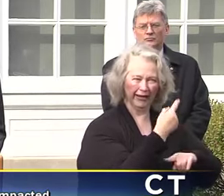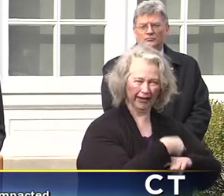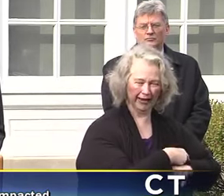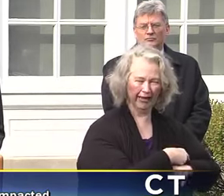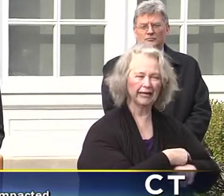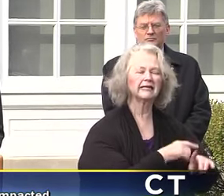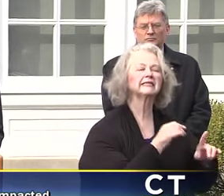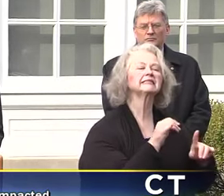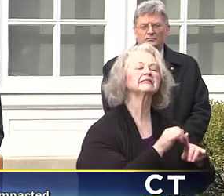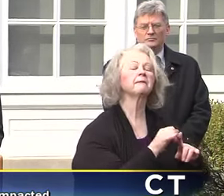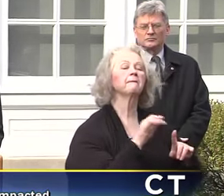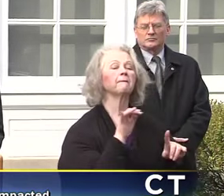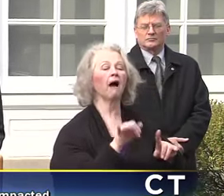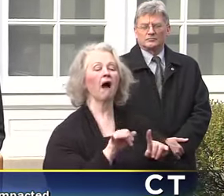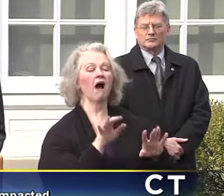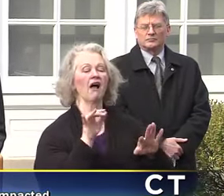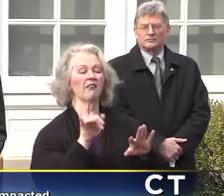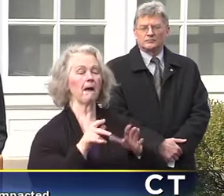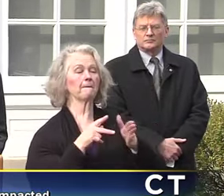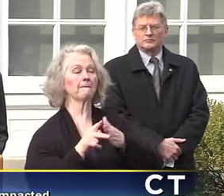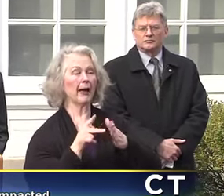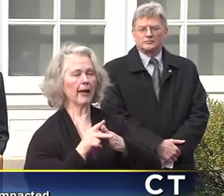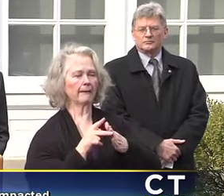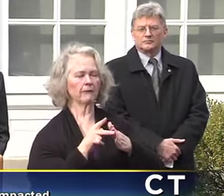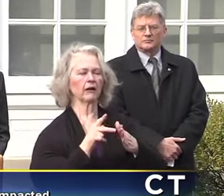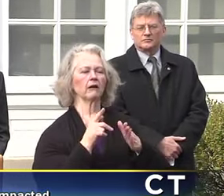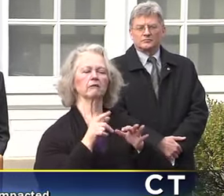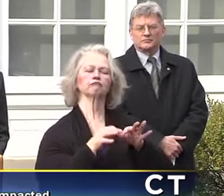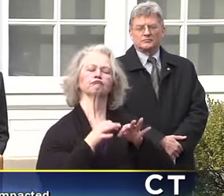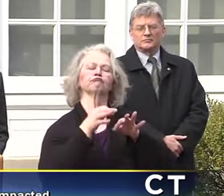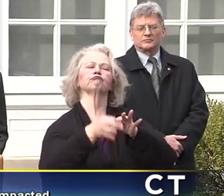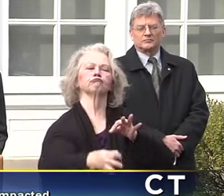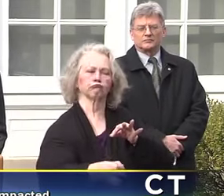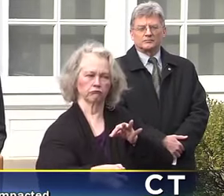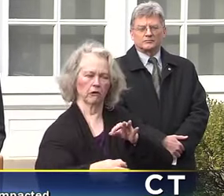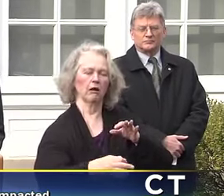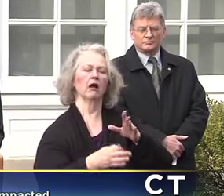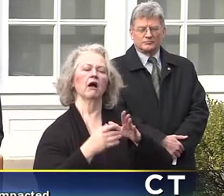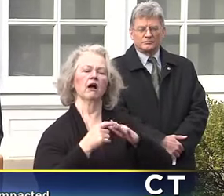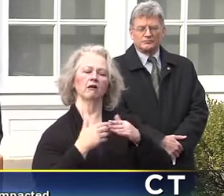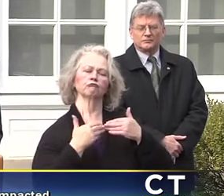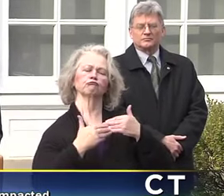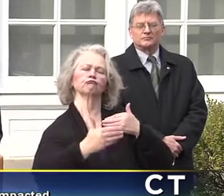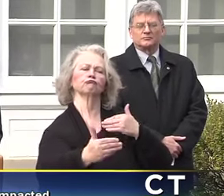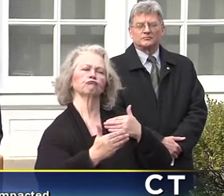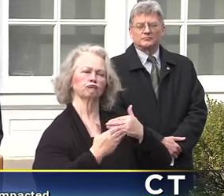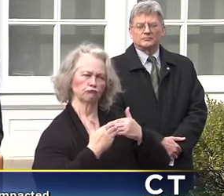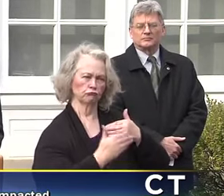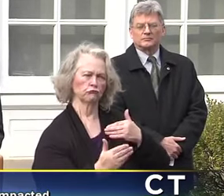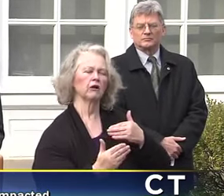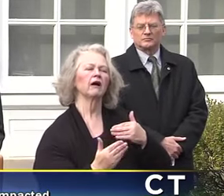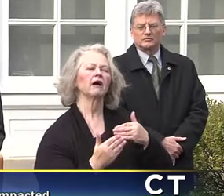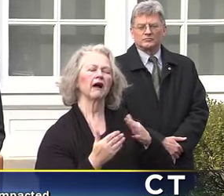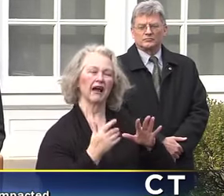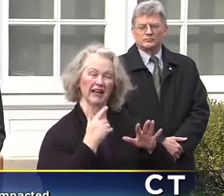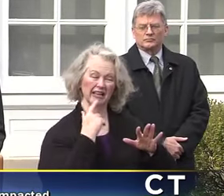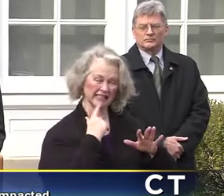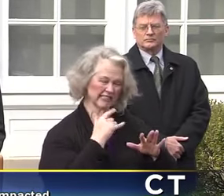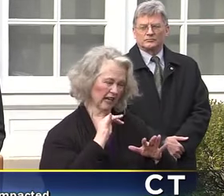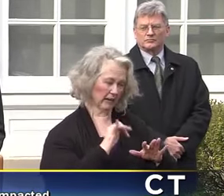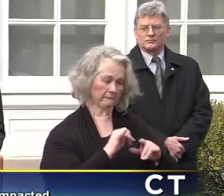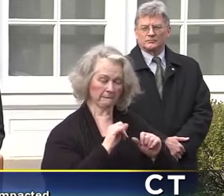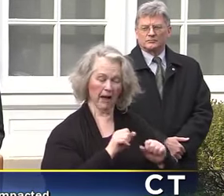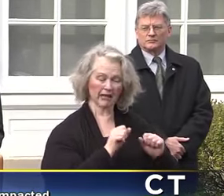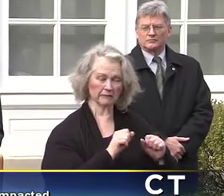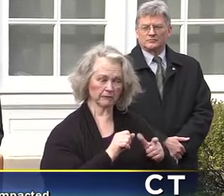for some of these businesses and not having to worry about the logistics of filing in the short term. Some of these payments were due as quickly